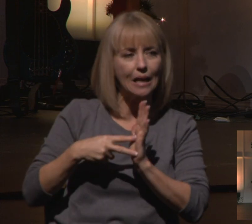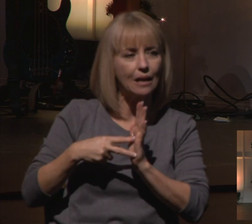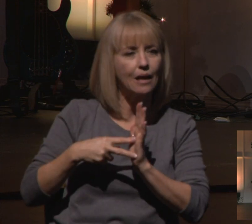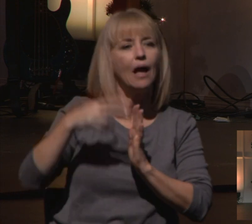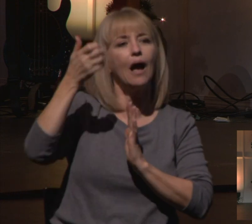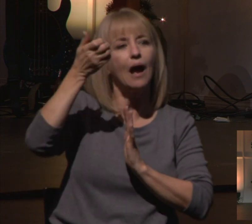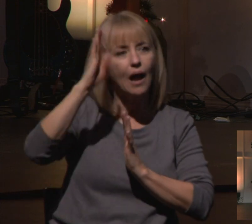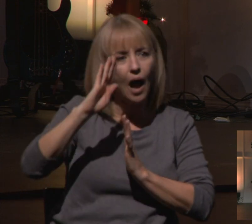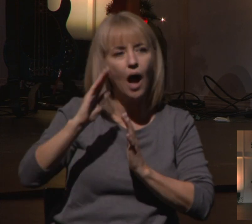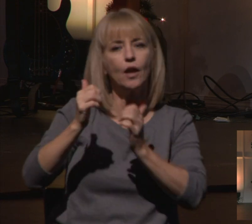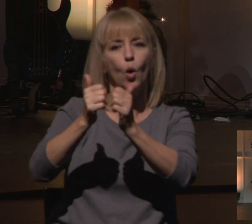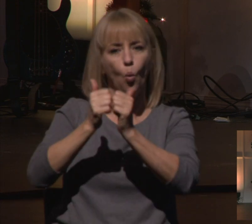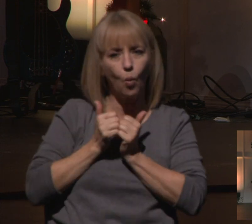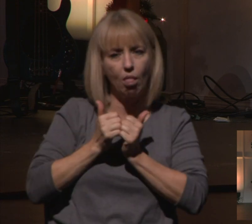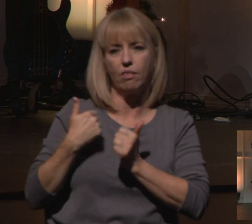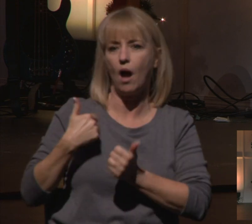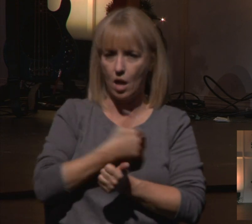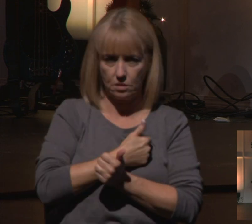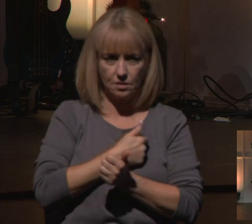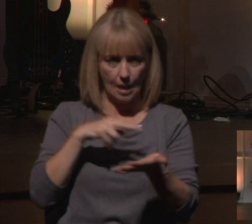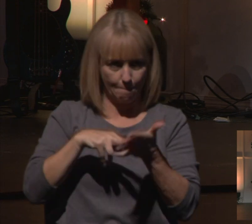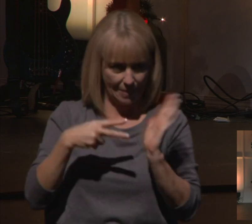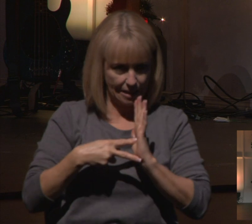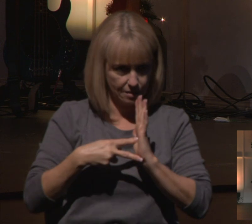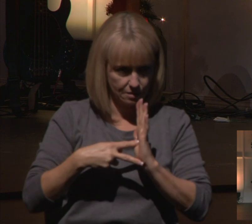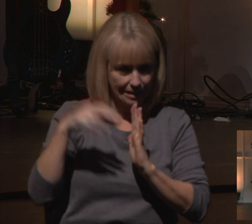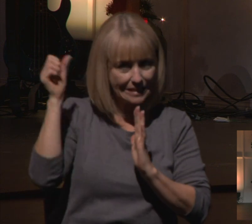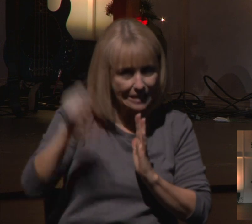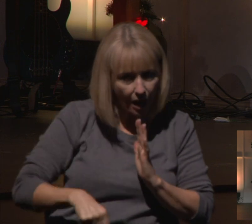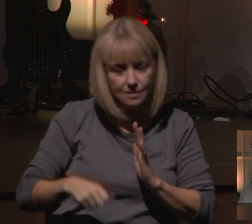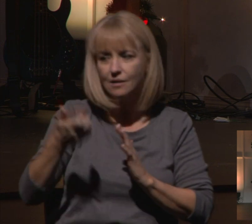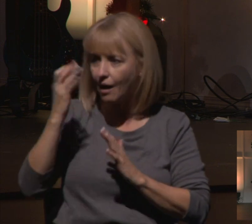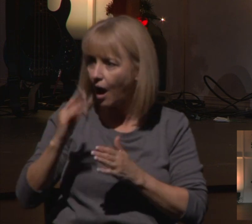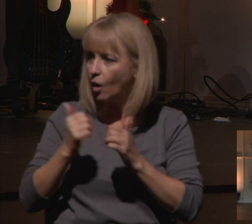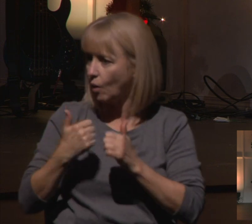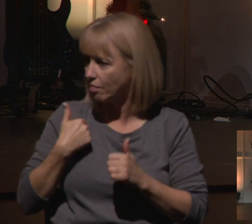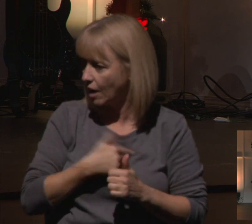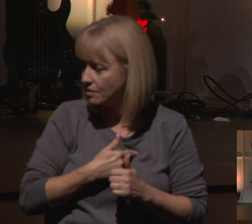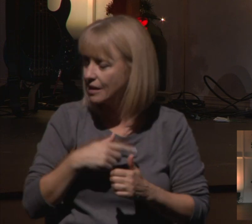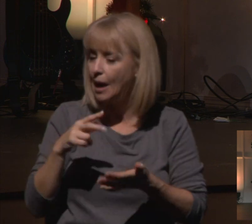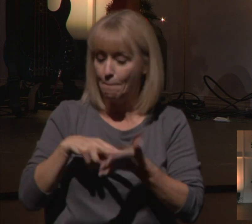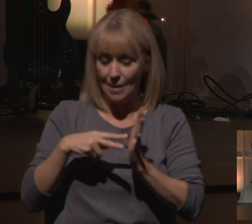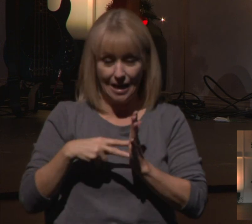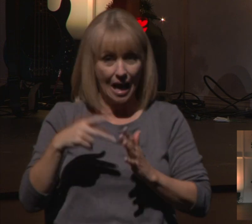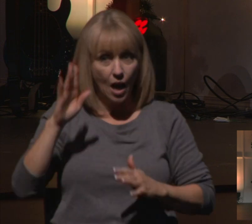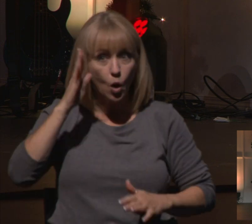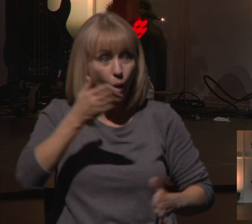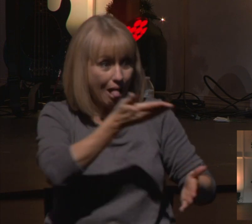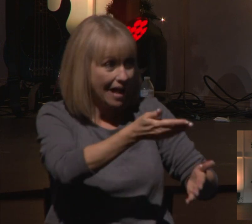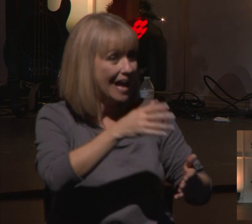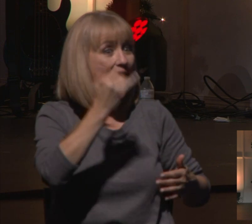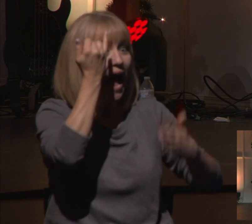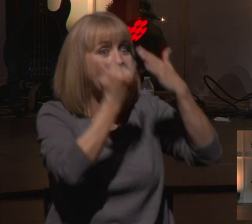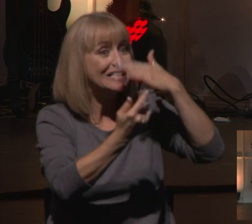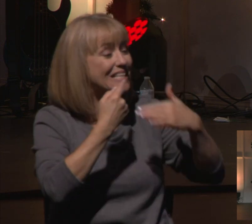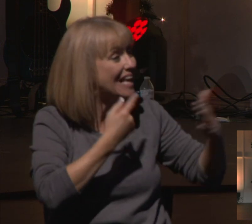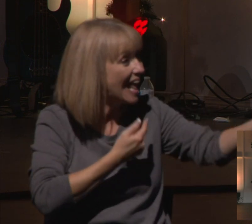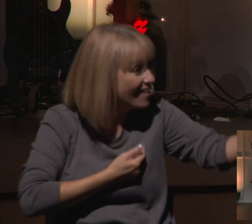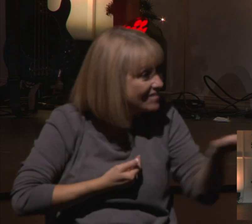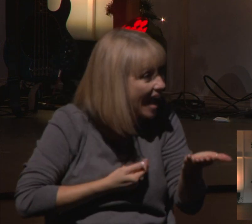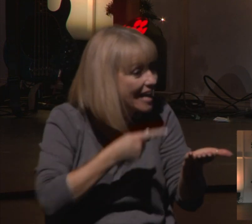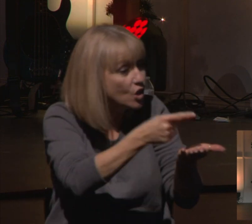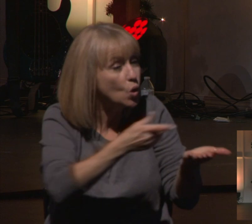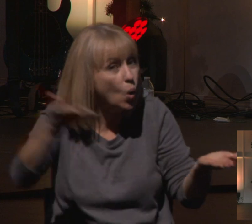means God with us. He says, this is what your invitation back home is going to be. Your invitation home is that God